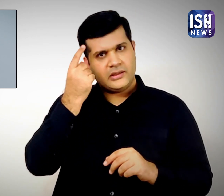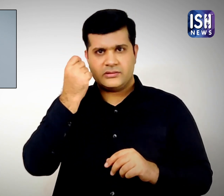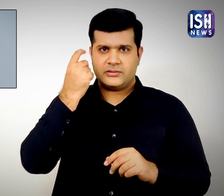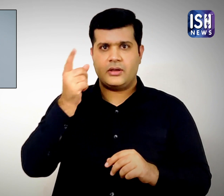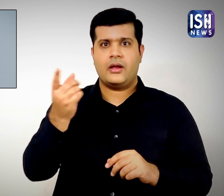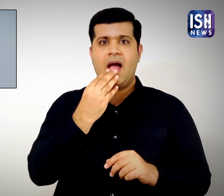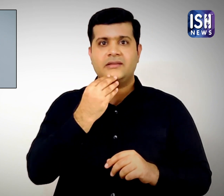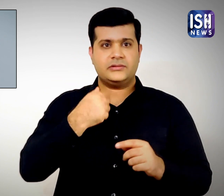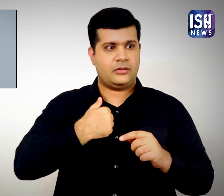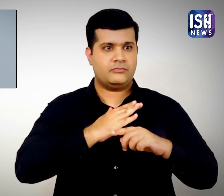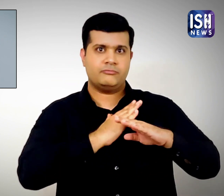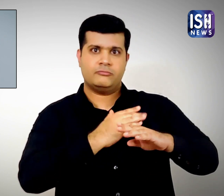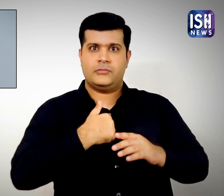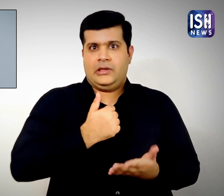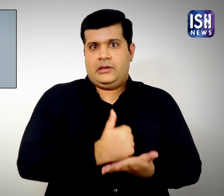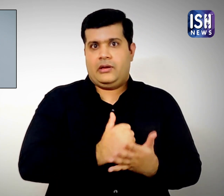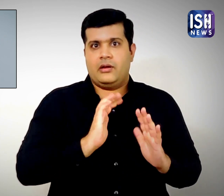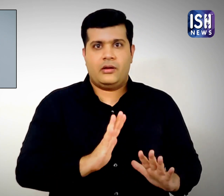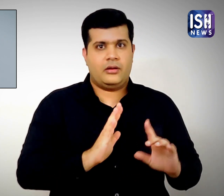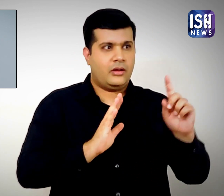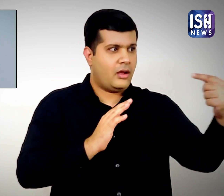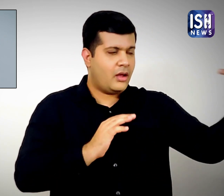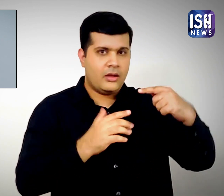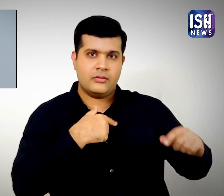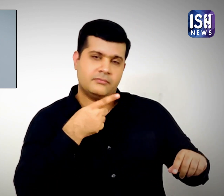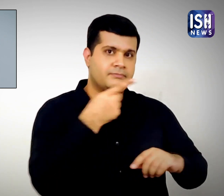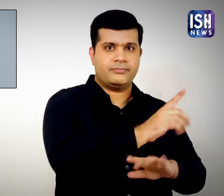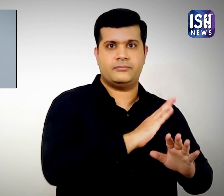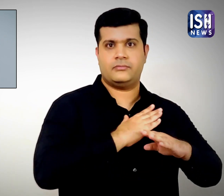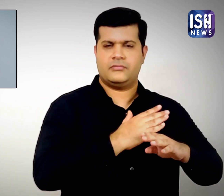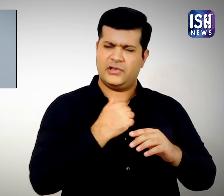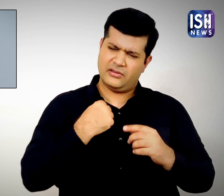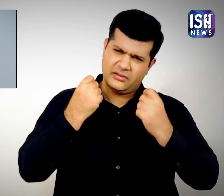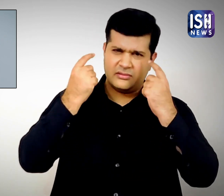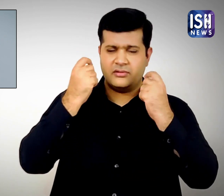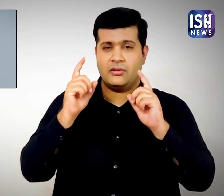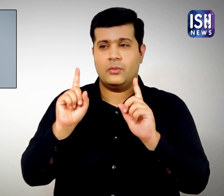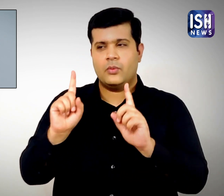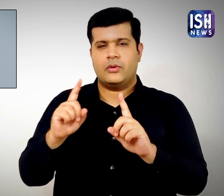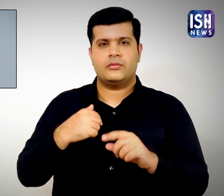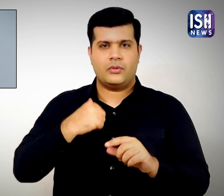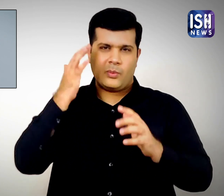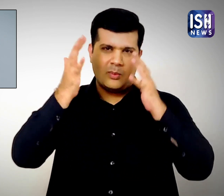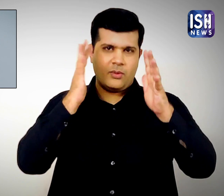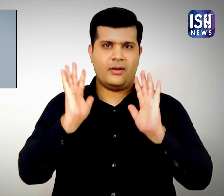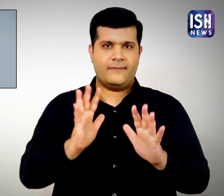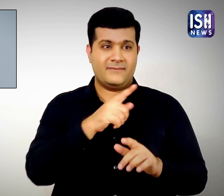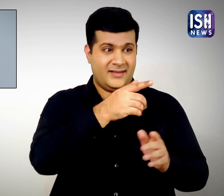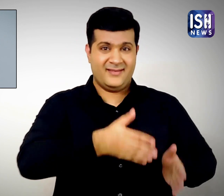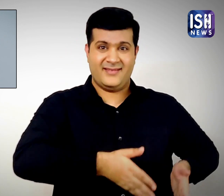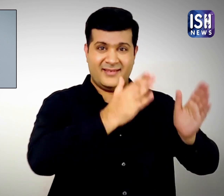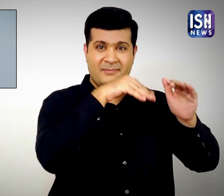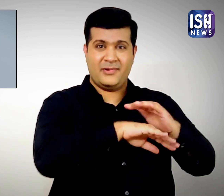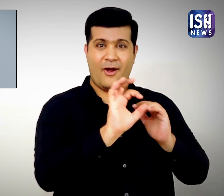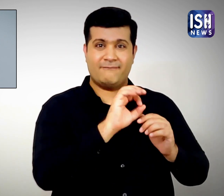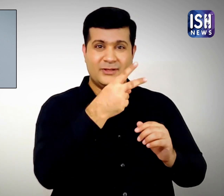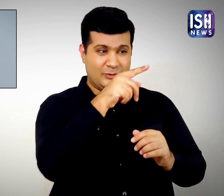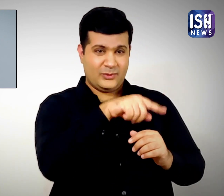Biden told Netanyahu that he understands that Israel has a right to defend themselves. But he is very worried about the